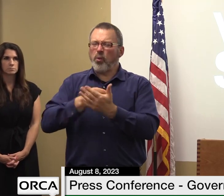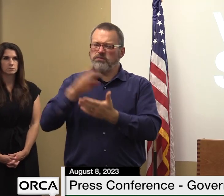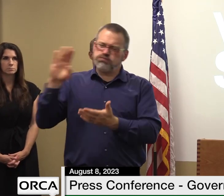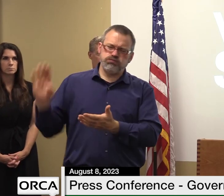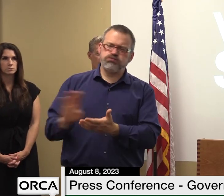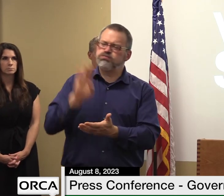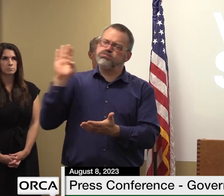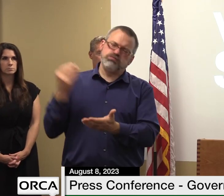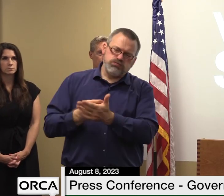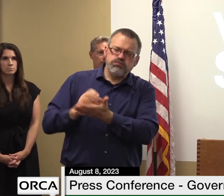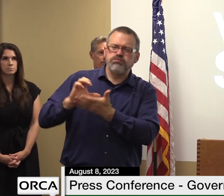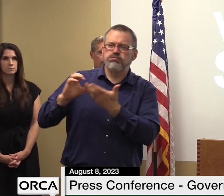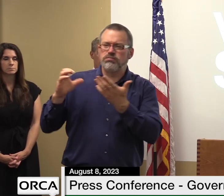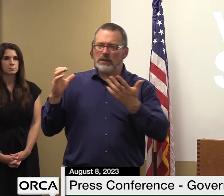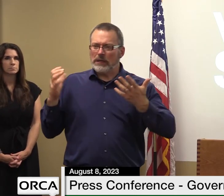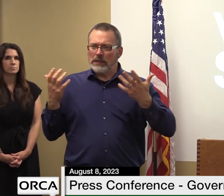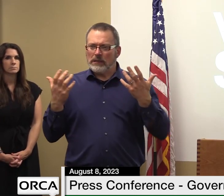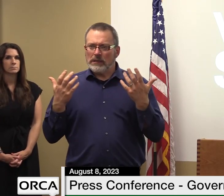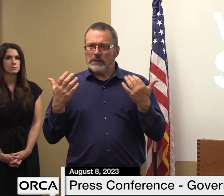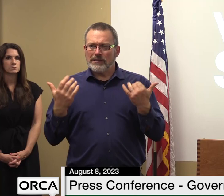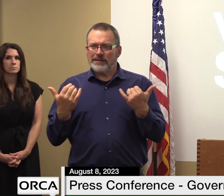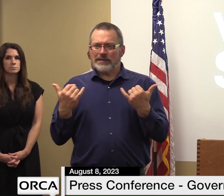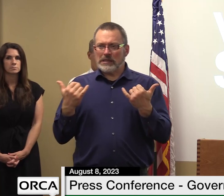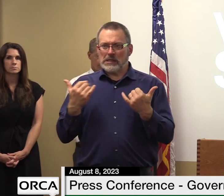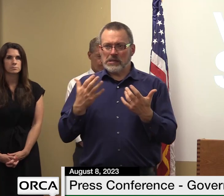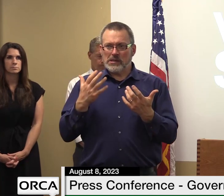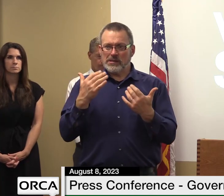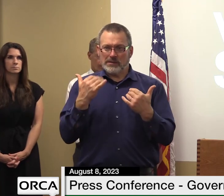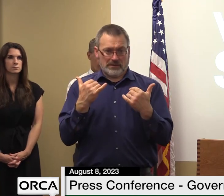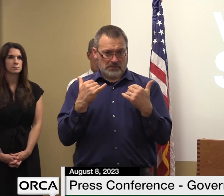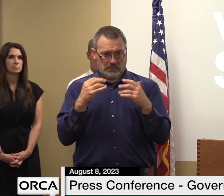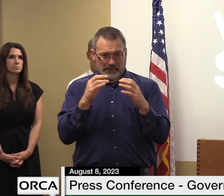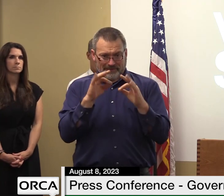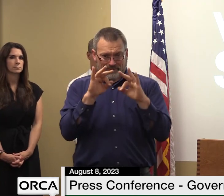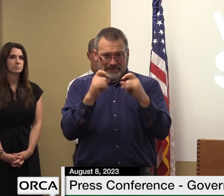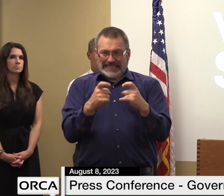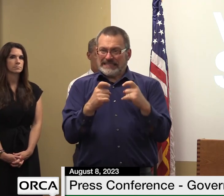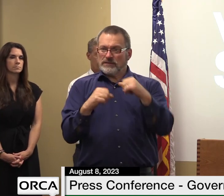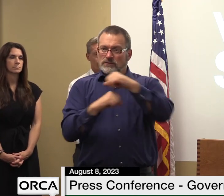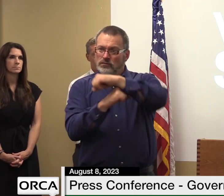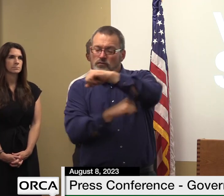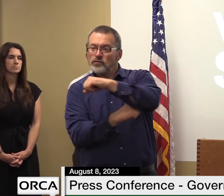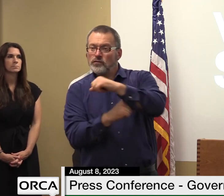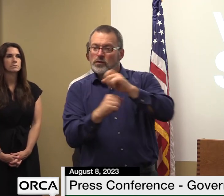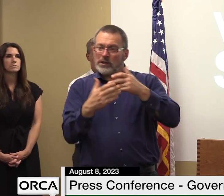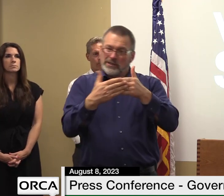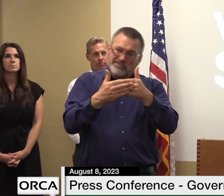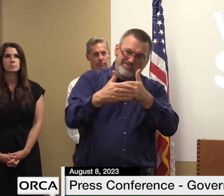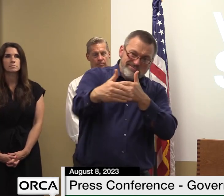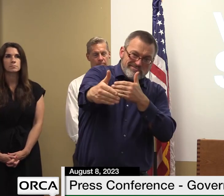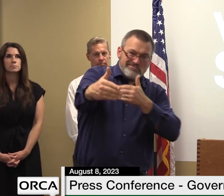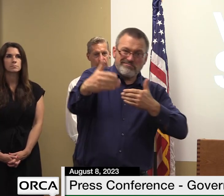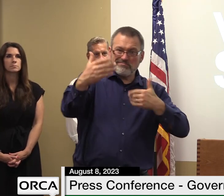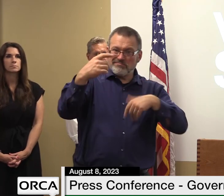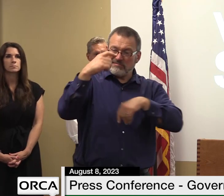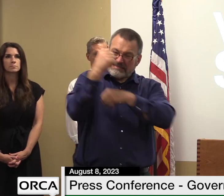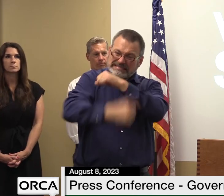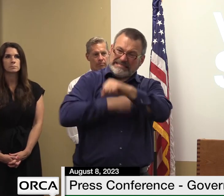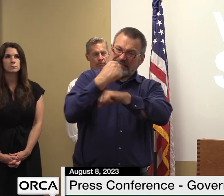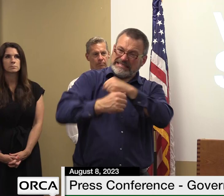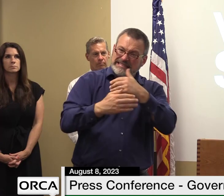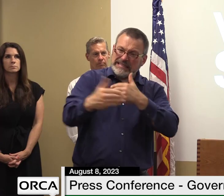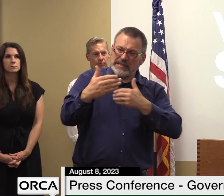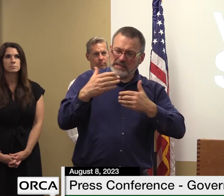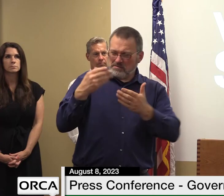of the infrastructure of the state that it may endure over the next decade multiple decades it's going to take billions and billions of dollars